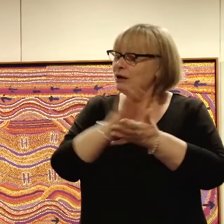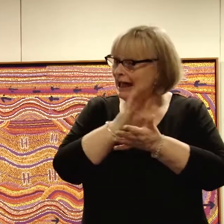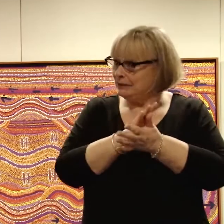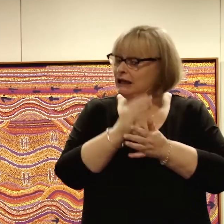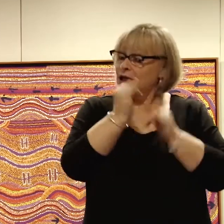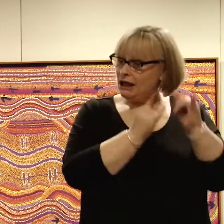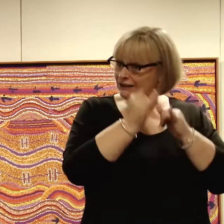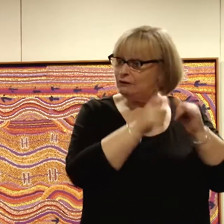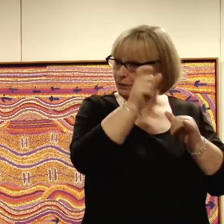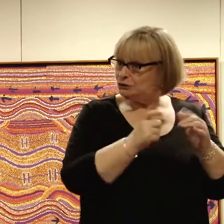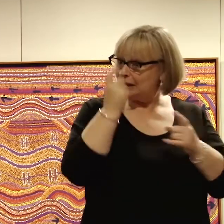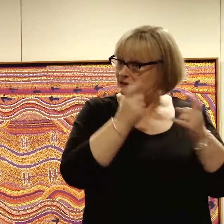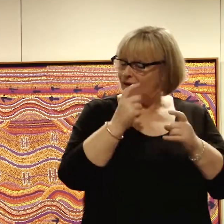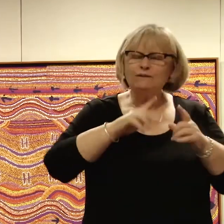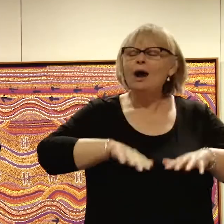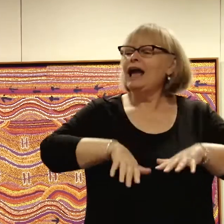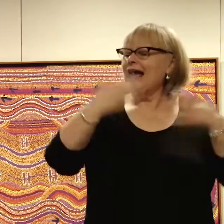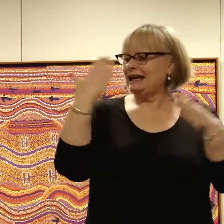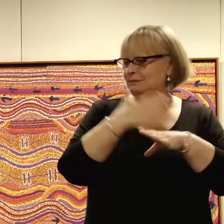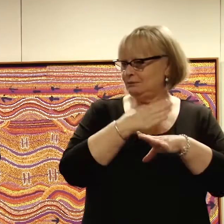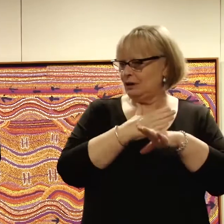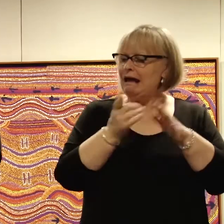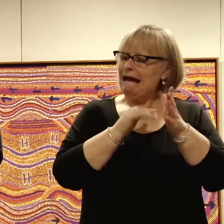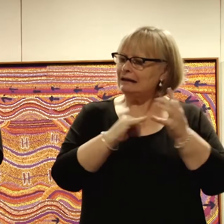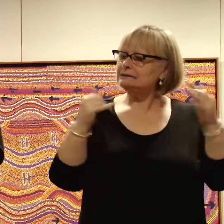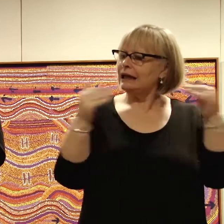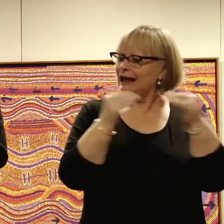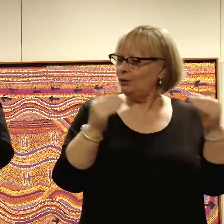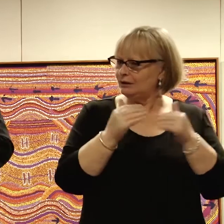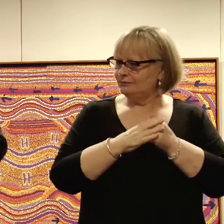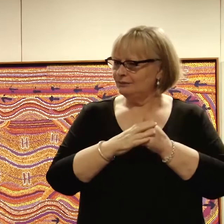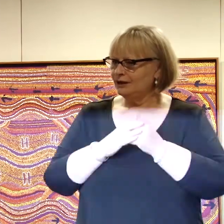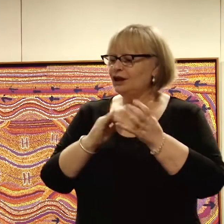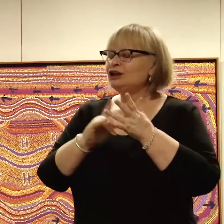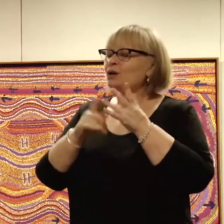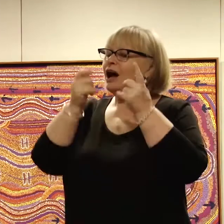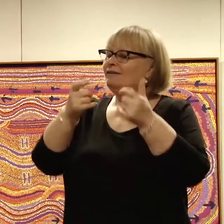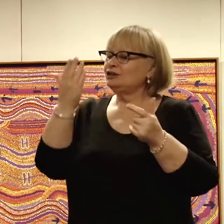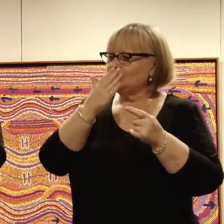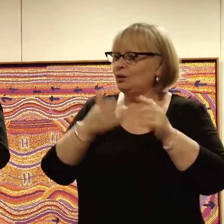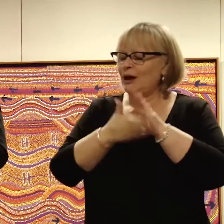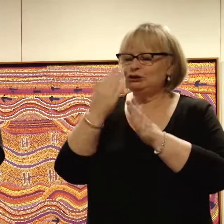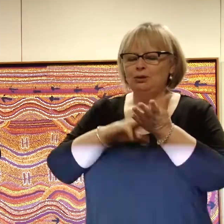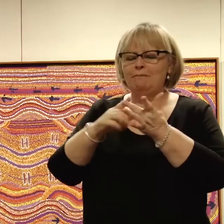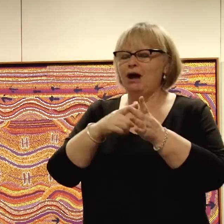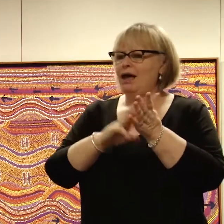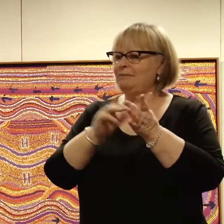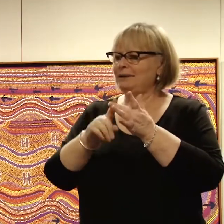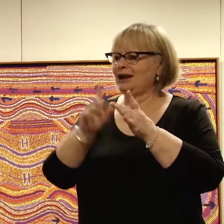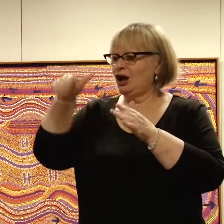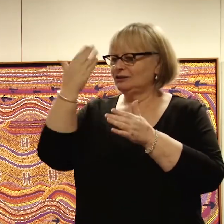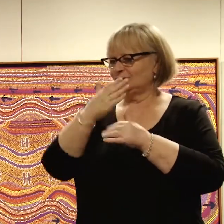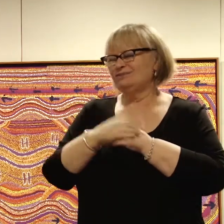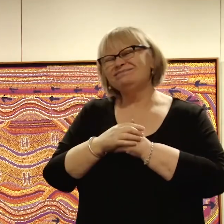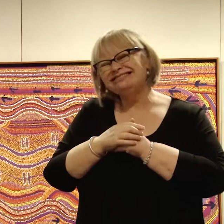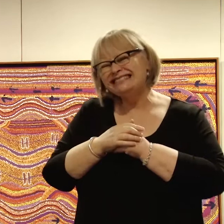interview them and consider them for any position as an equal. So after Labrador, I attended Miami High School. Now sadly,